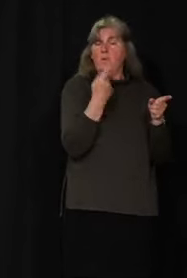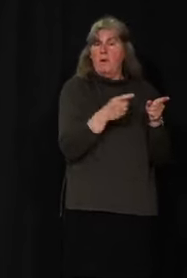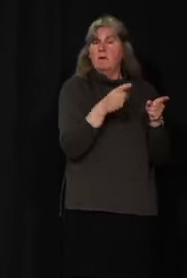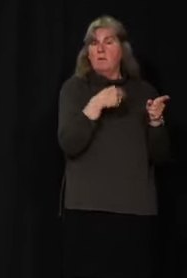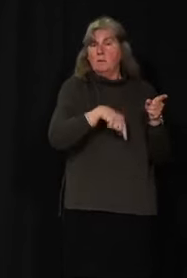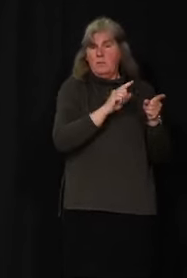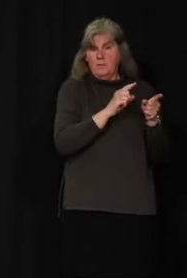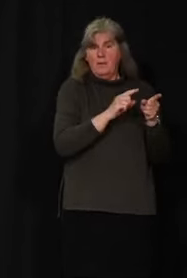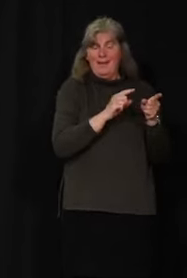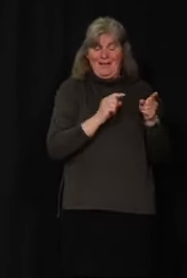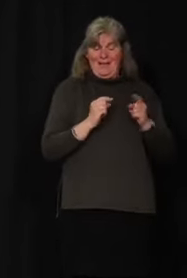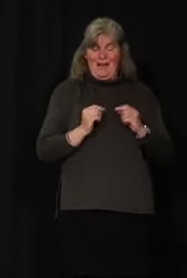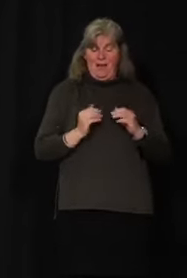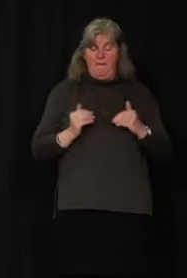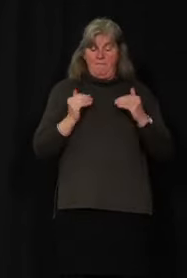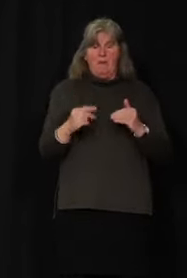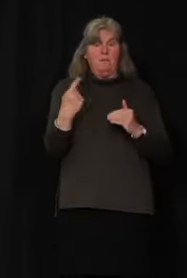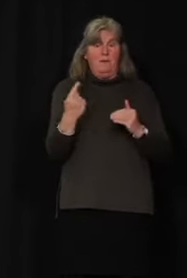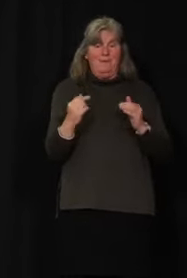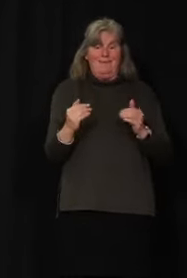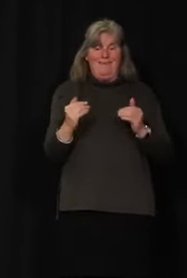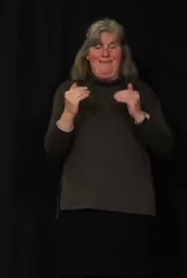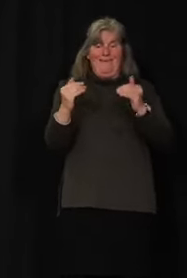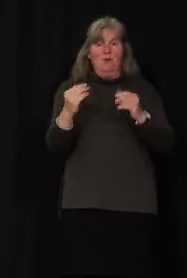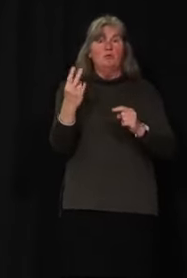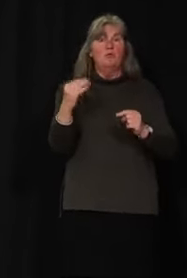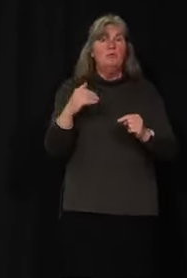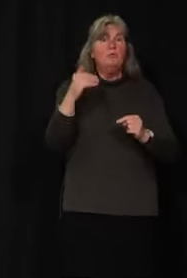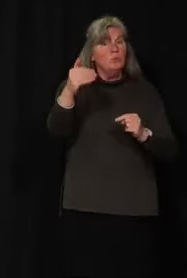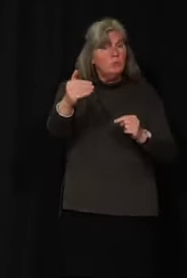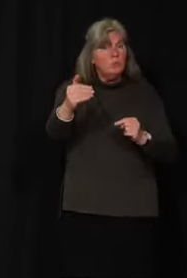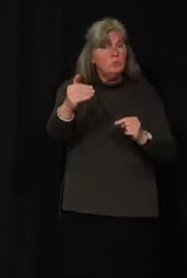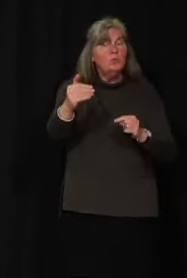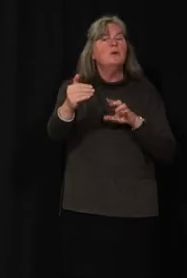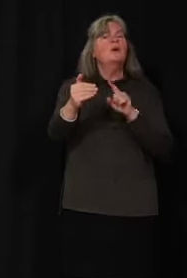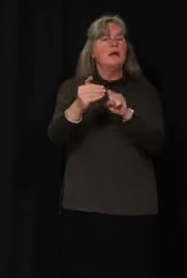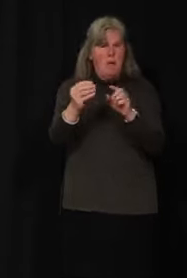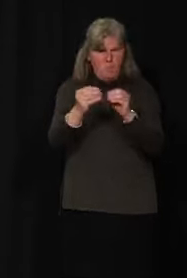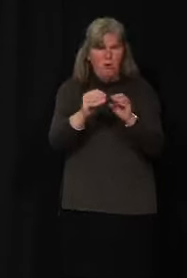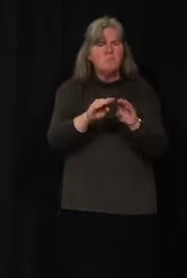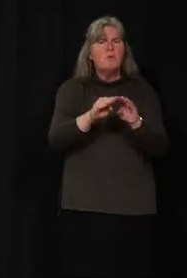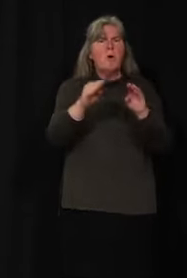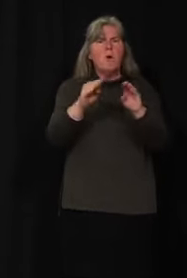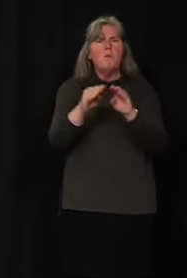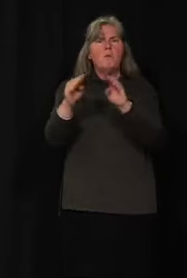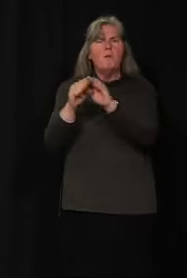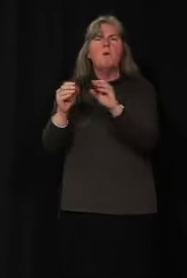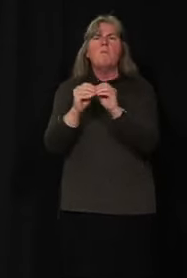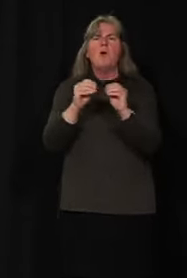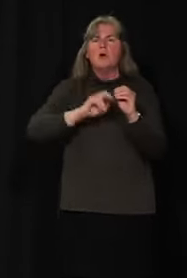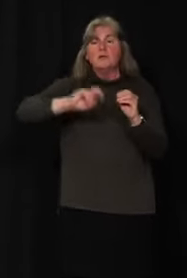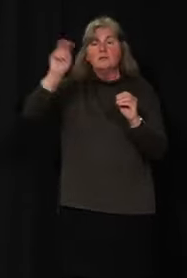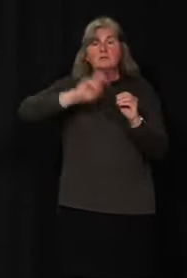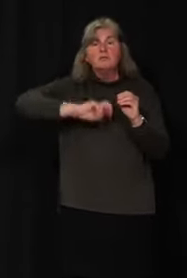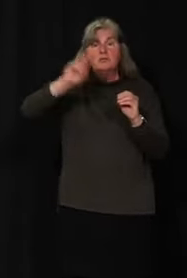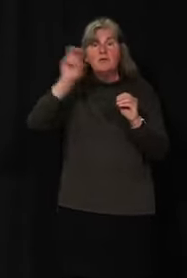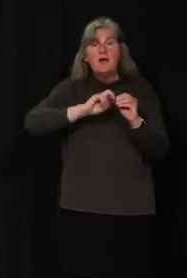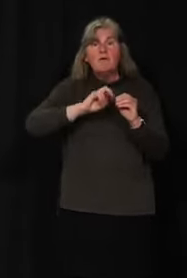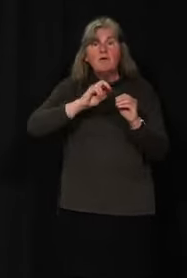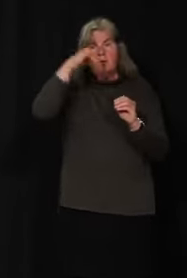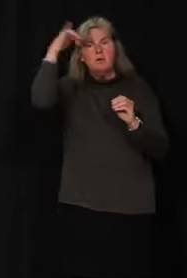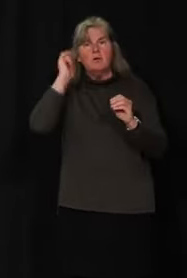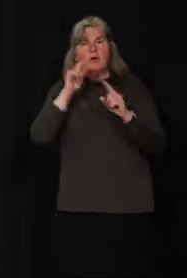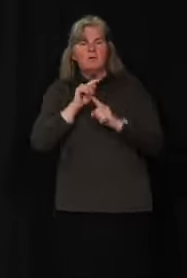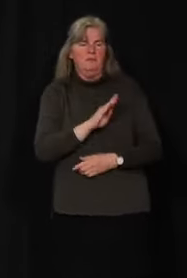transition to the next phase, we will also be able to lift restrictions on travel to and from British